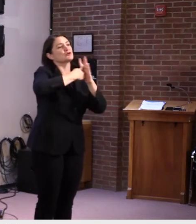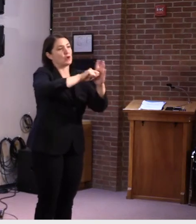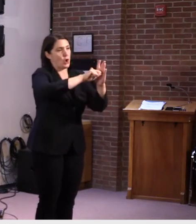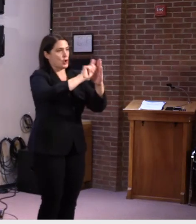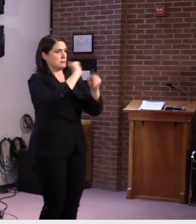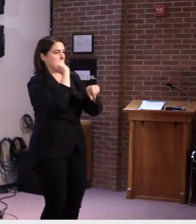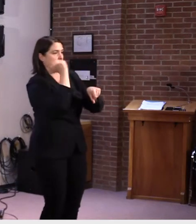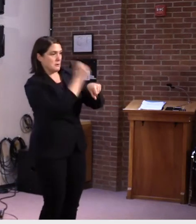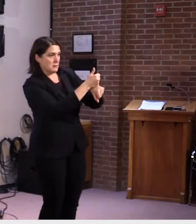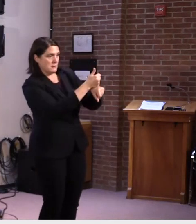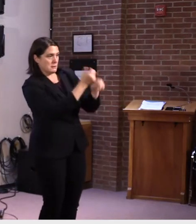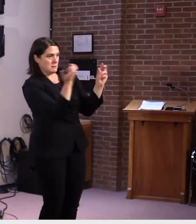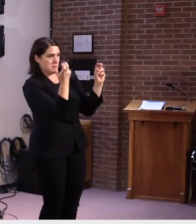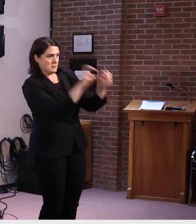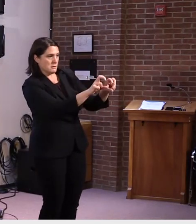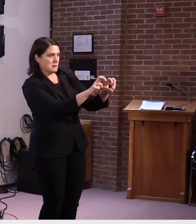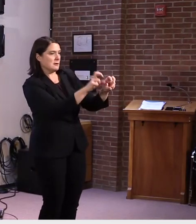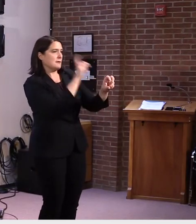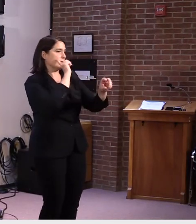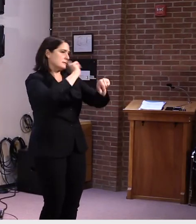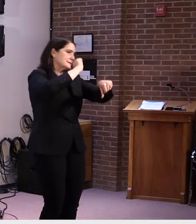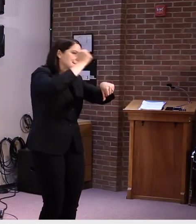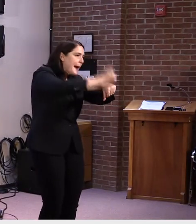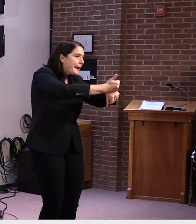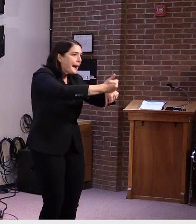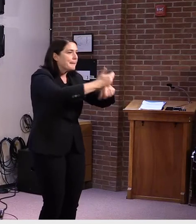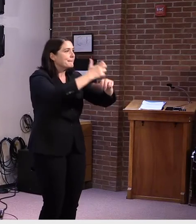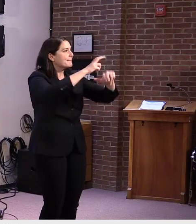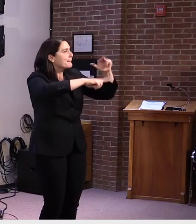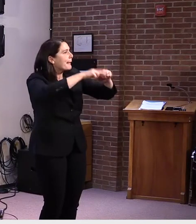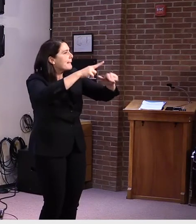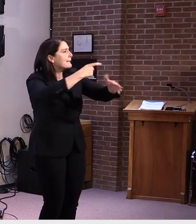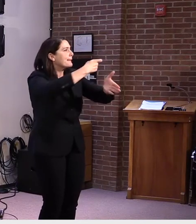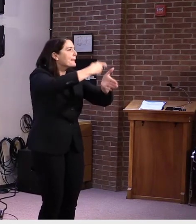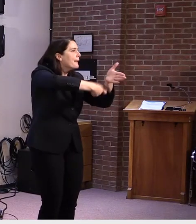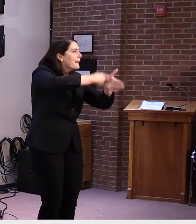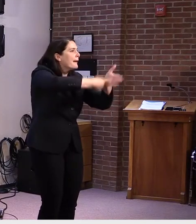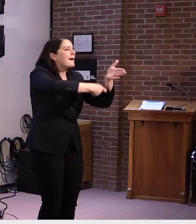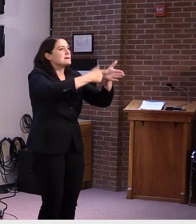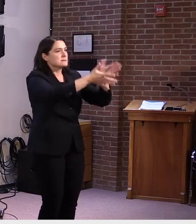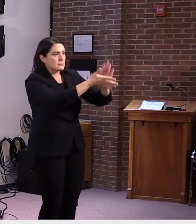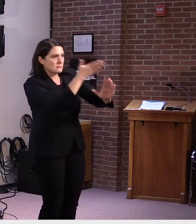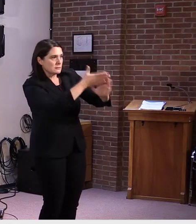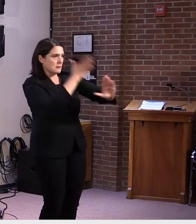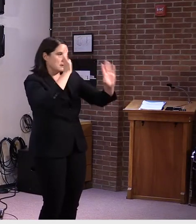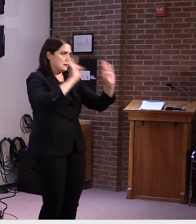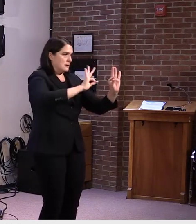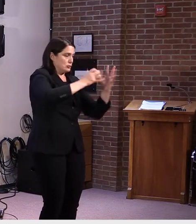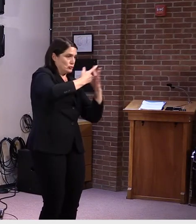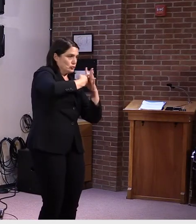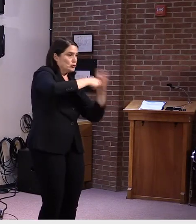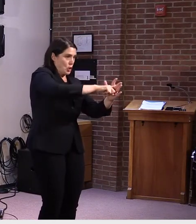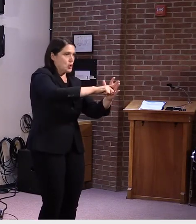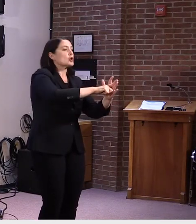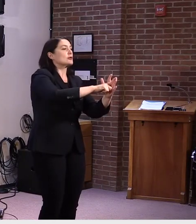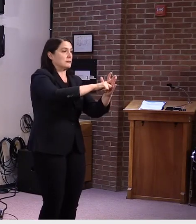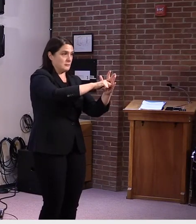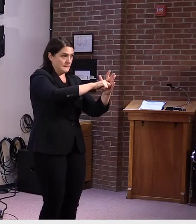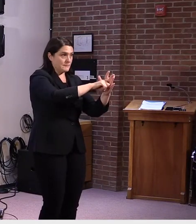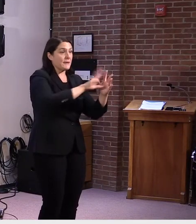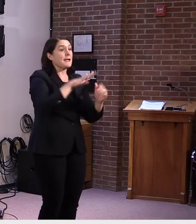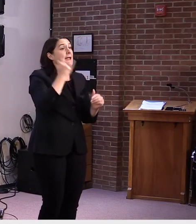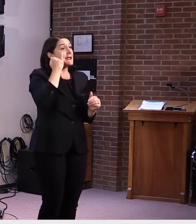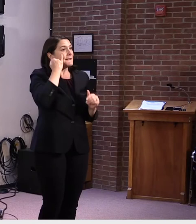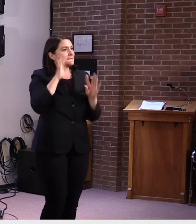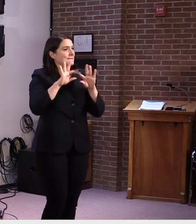site. So, operational costs, facility costs, those sort of things. Families needing assistance,